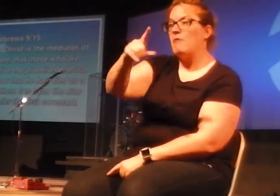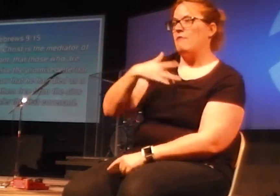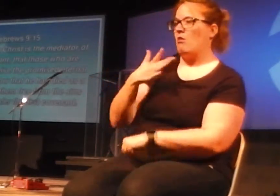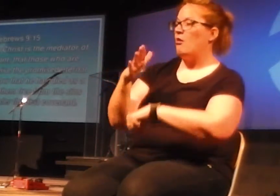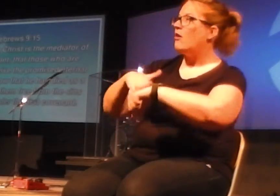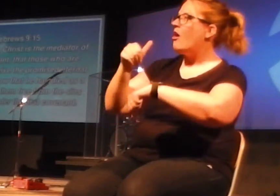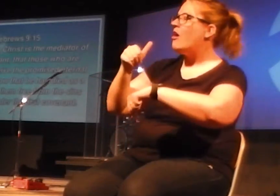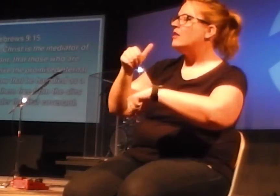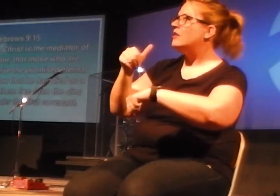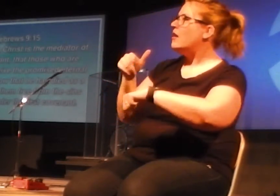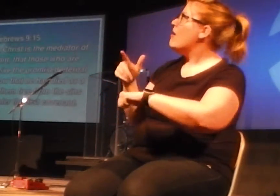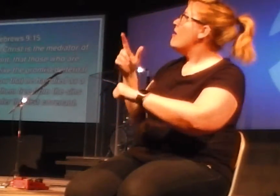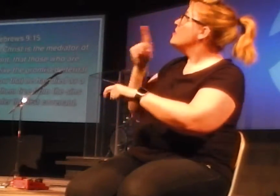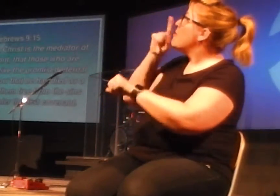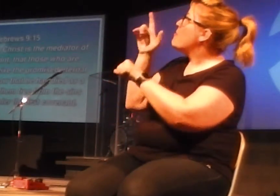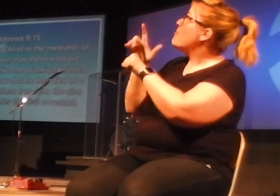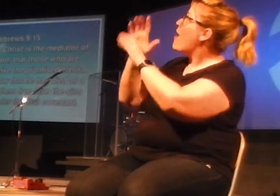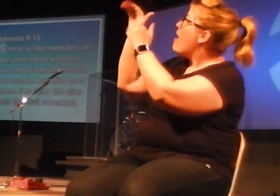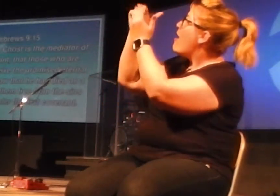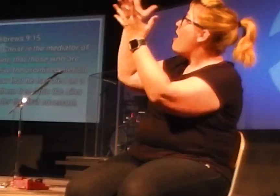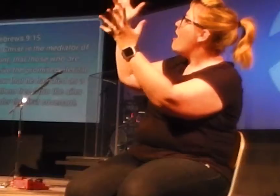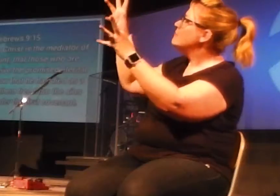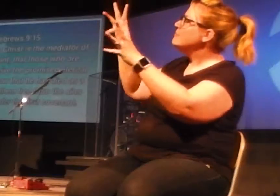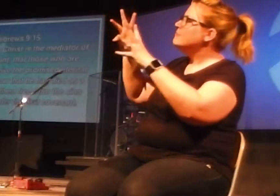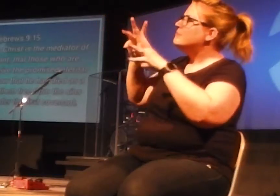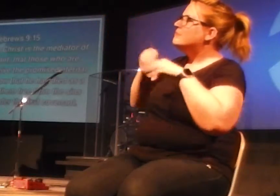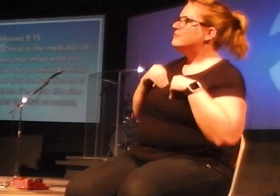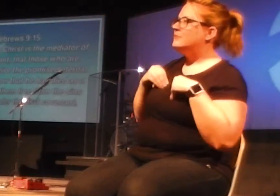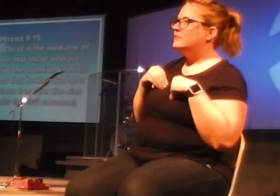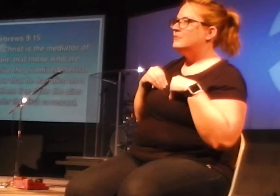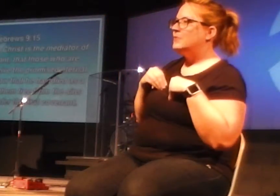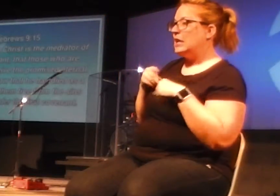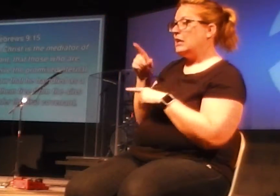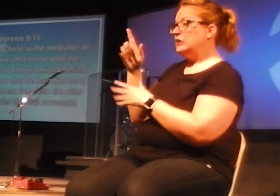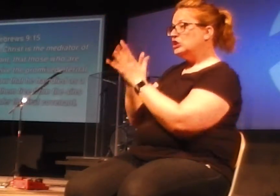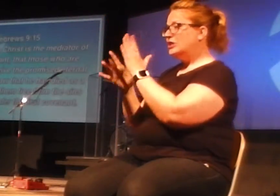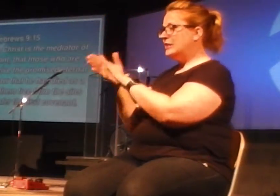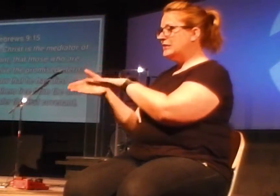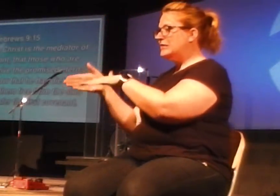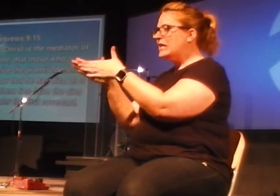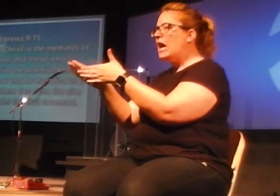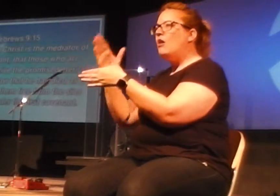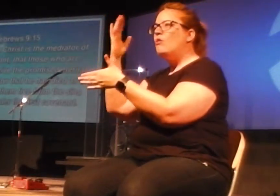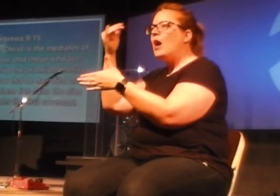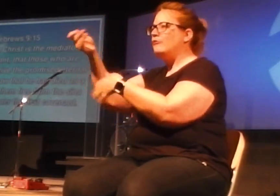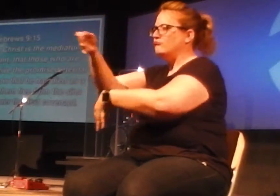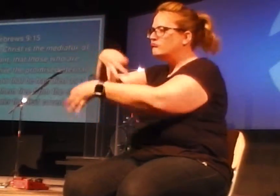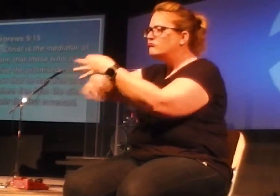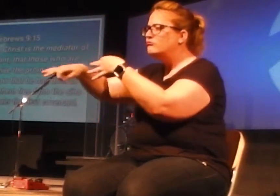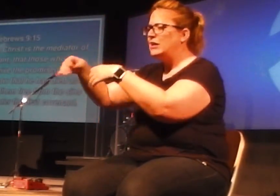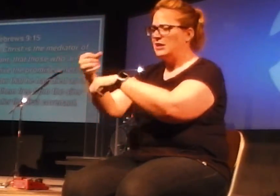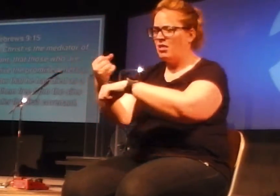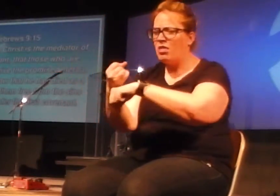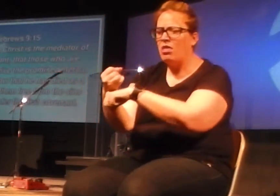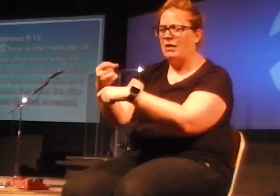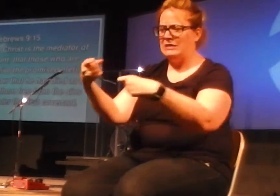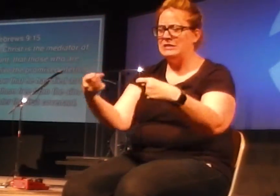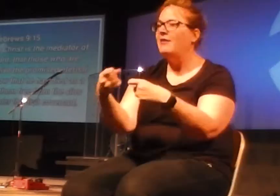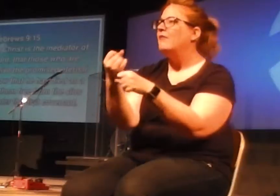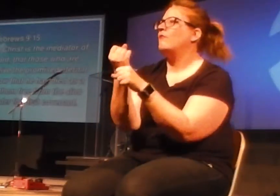receive the promised eternal inheritance now that he has died as a ransom to set them free from the sins that were committed under